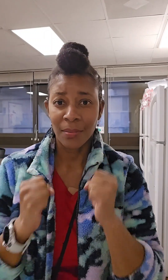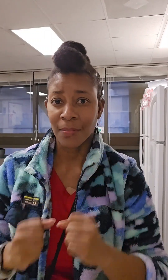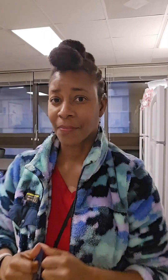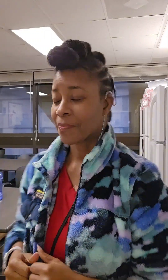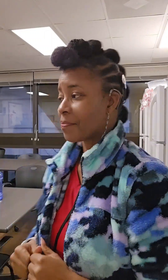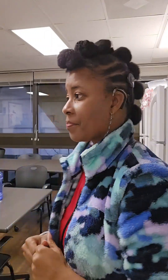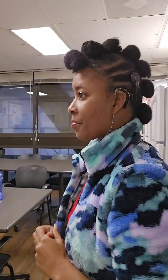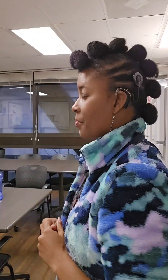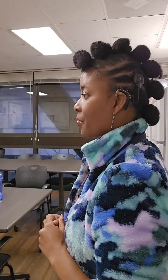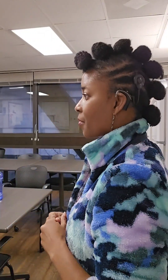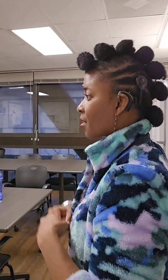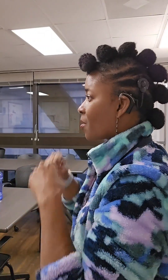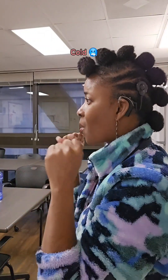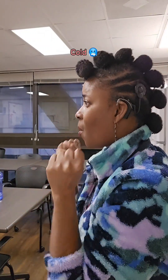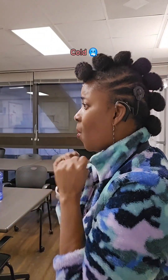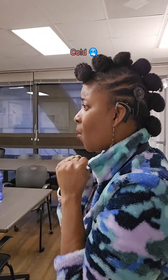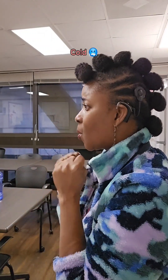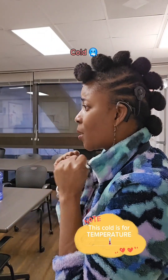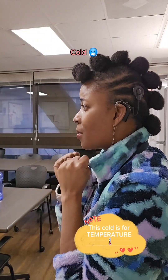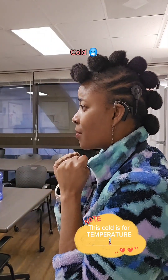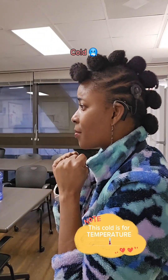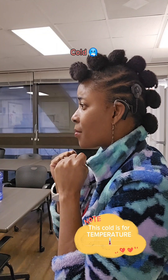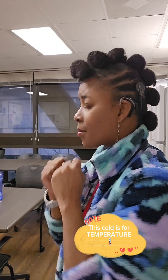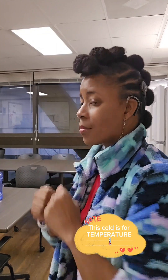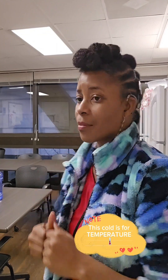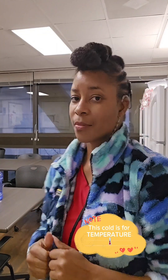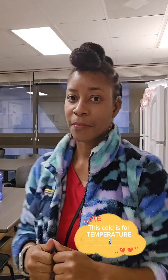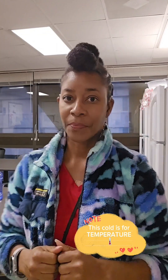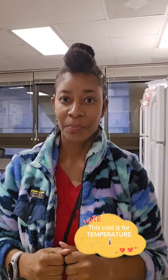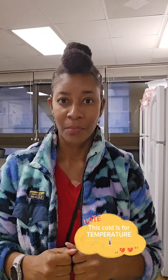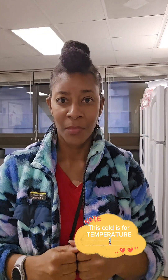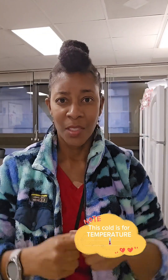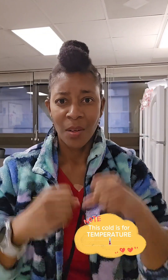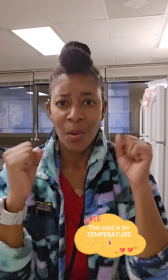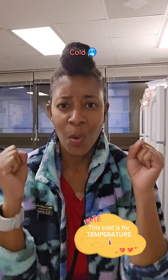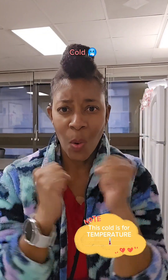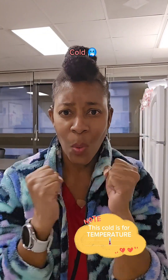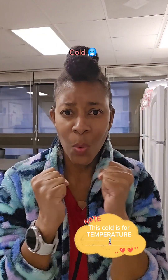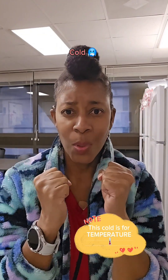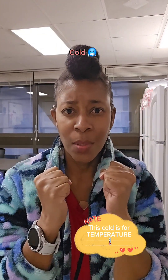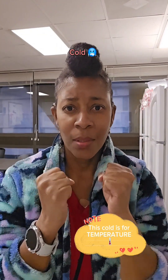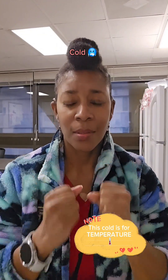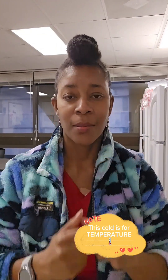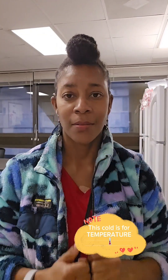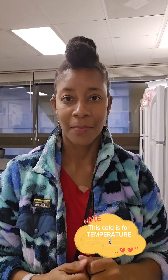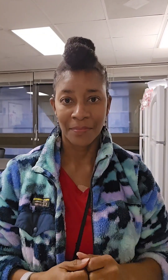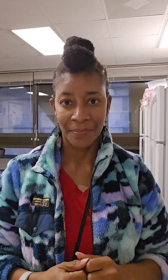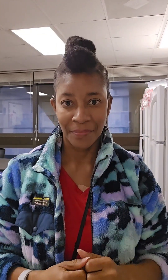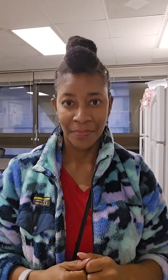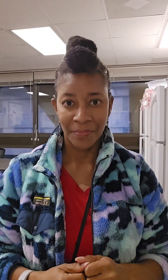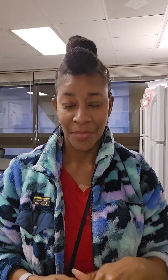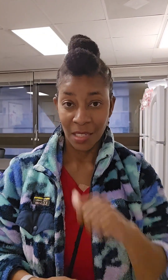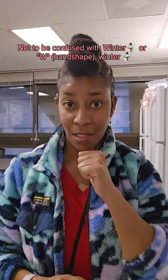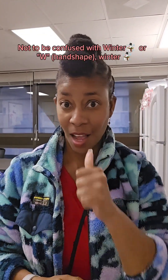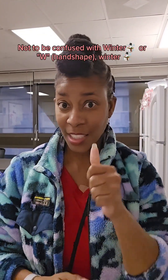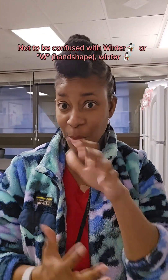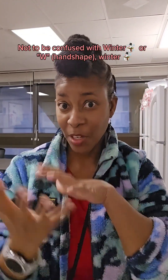Cold, cold, cold. Not to be